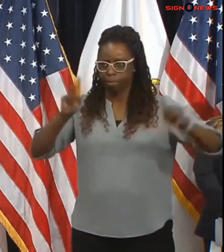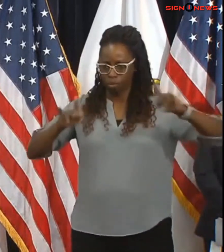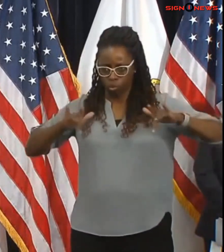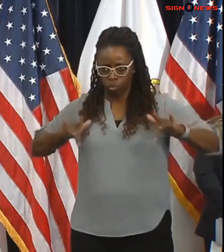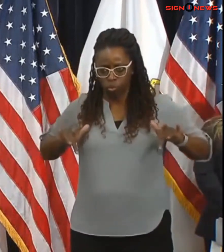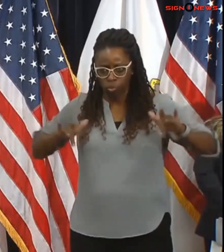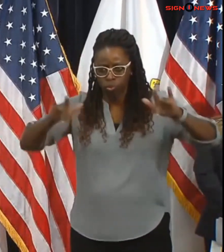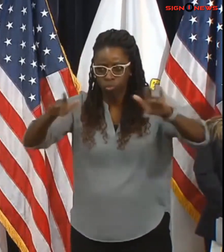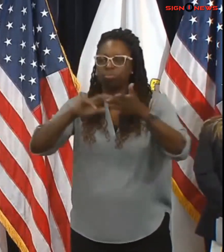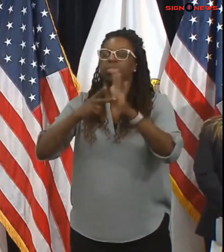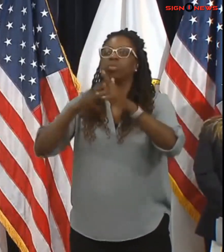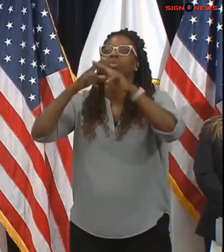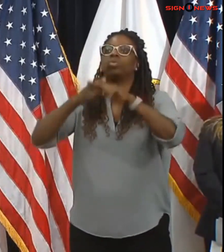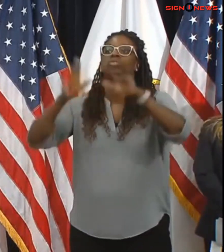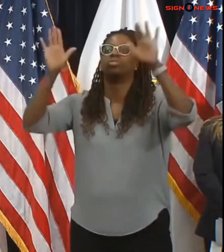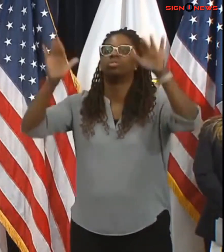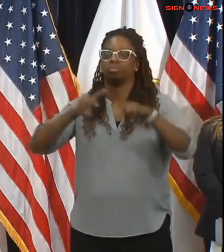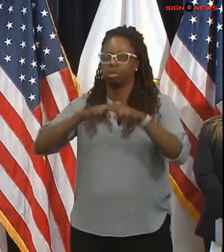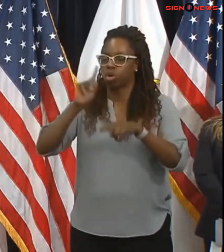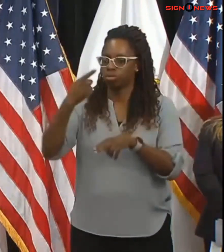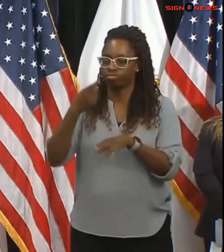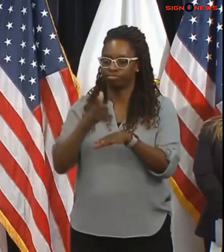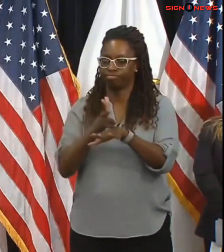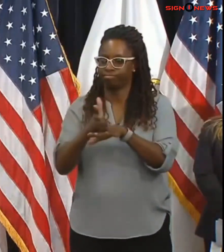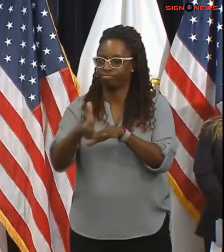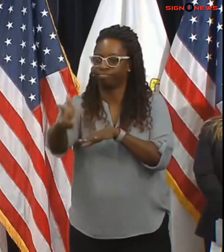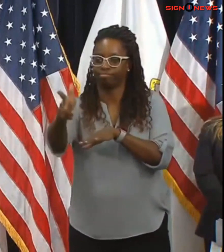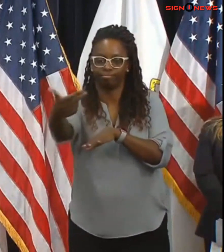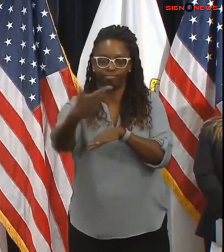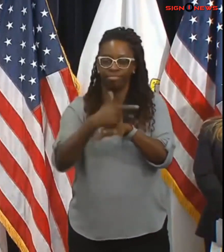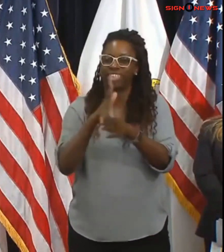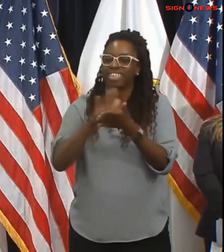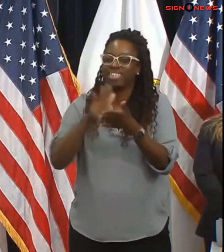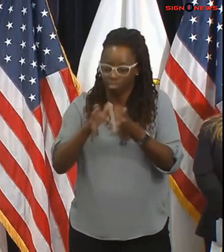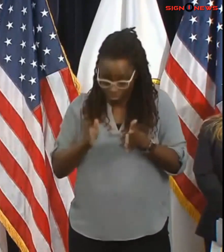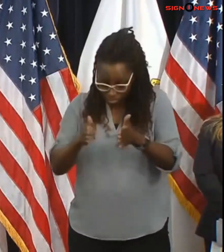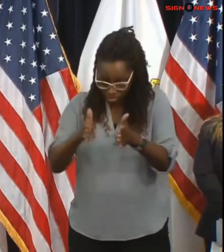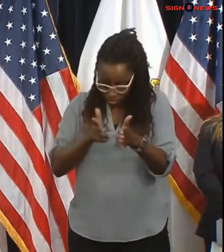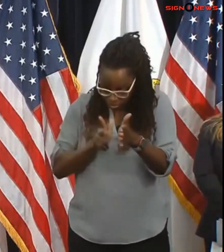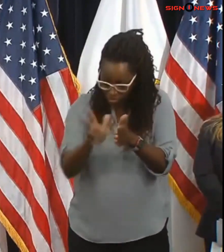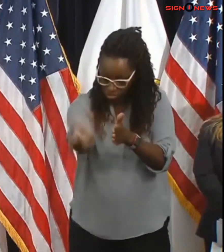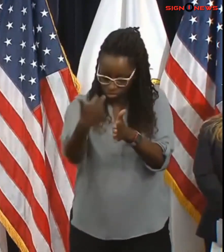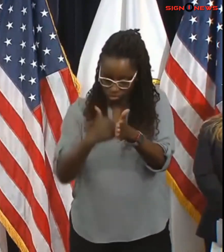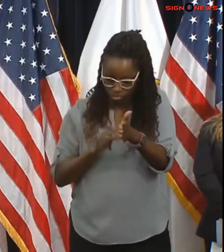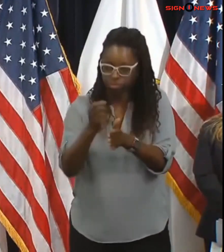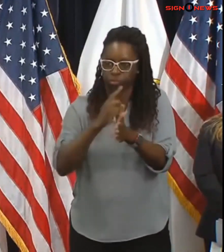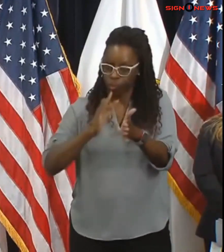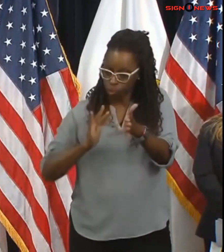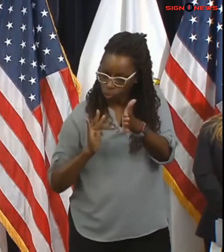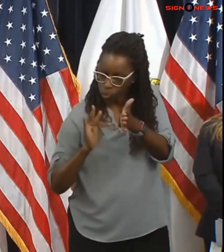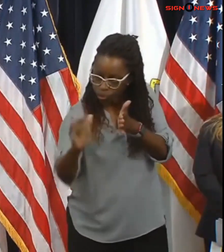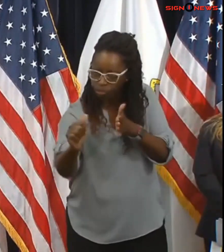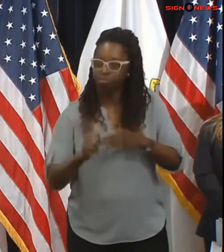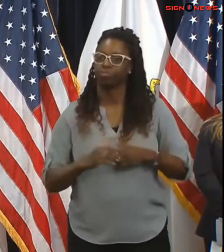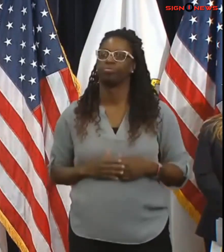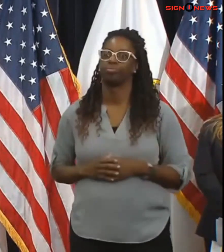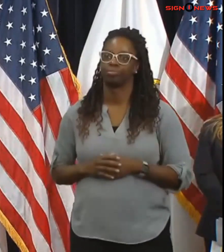definitely visit MBTA.gov.com slash winter to check out for service alerts and schedules.